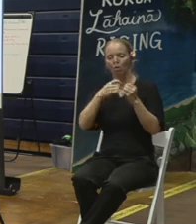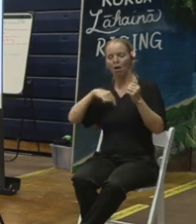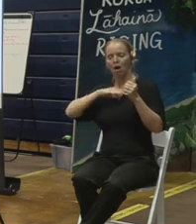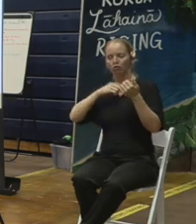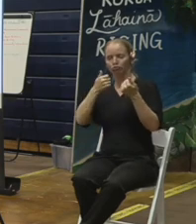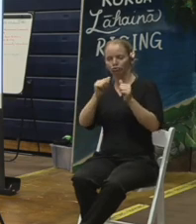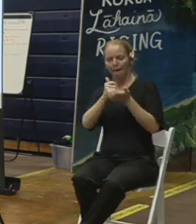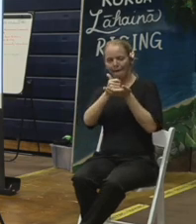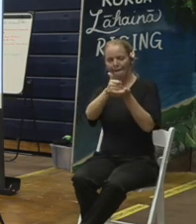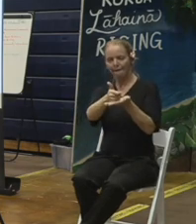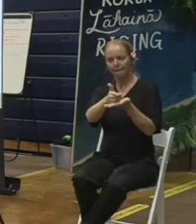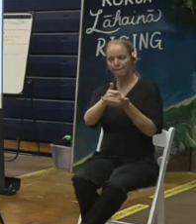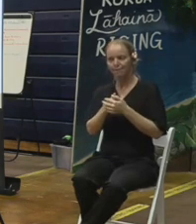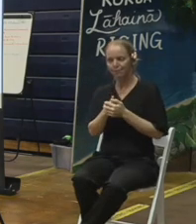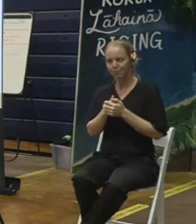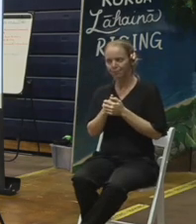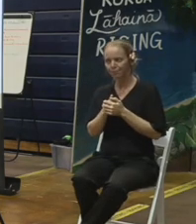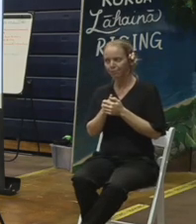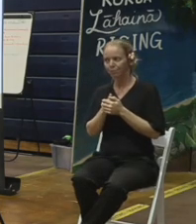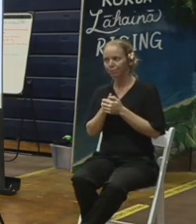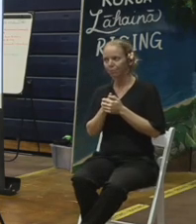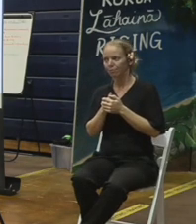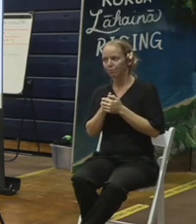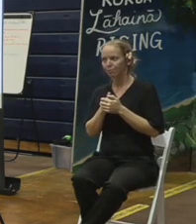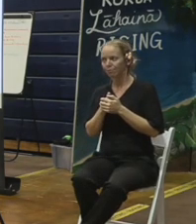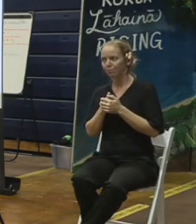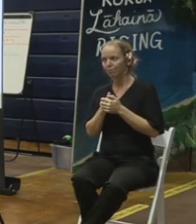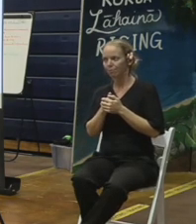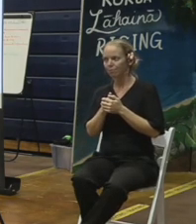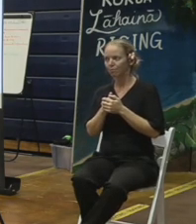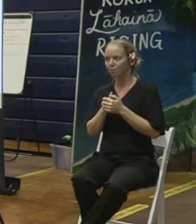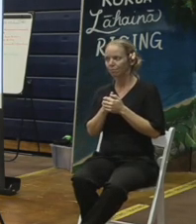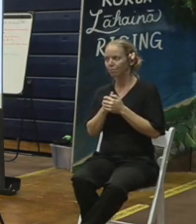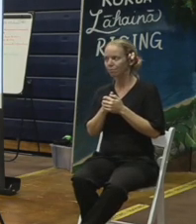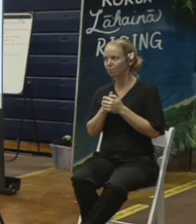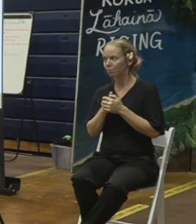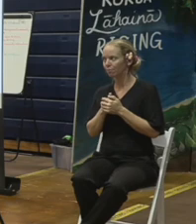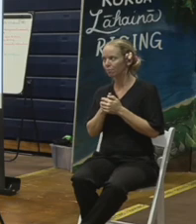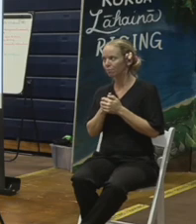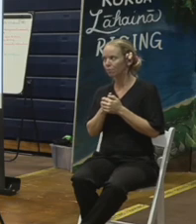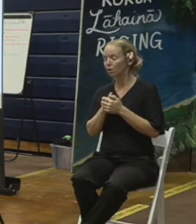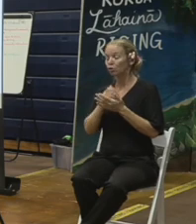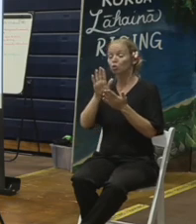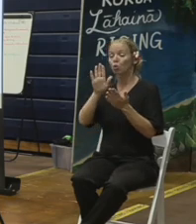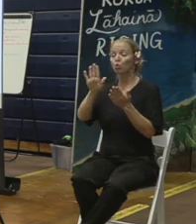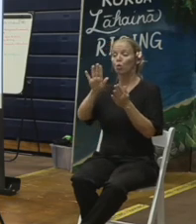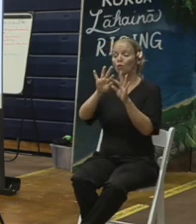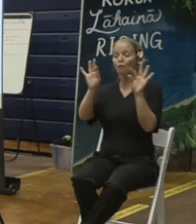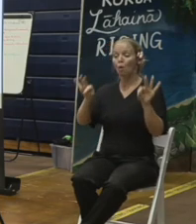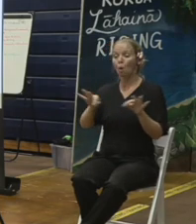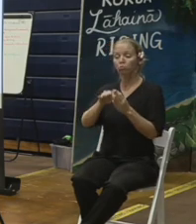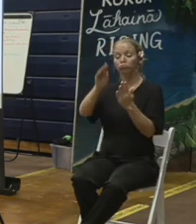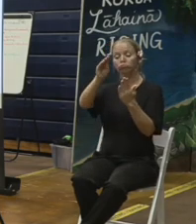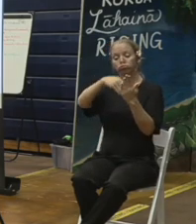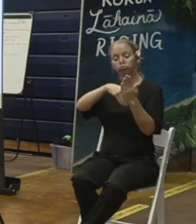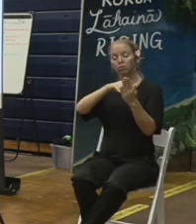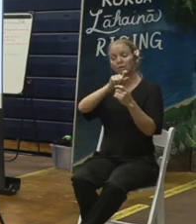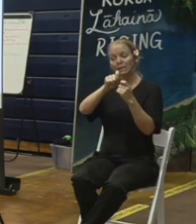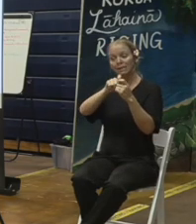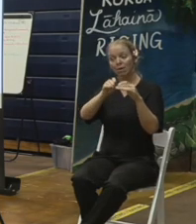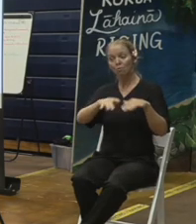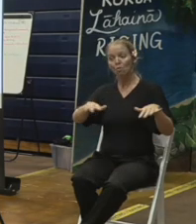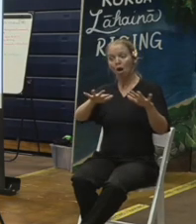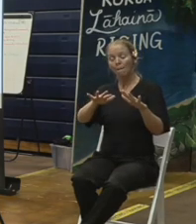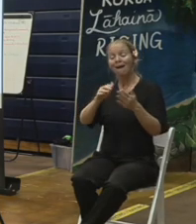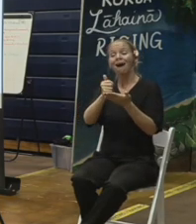the right of entry form is filled out, and the information you put in there for that particular property starts that discussion,